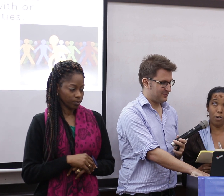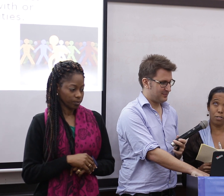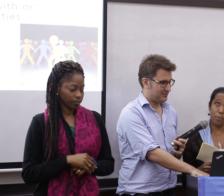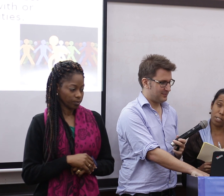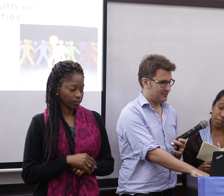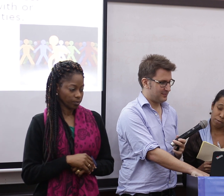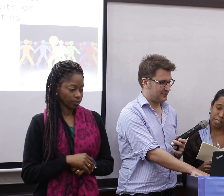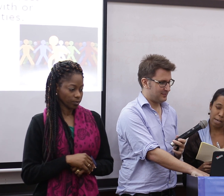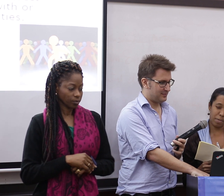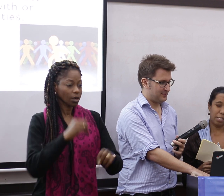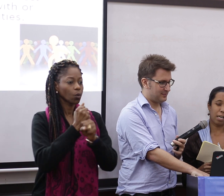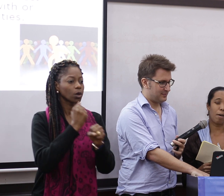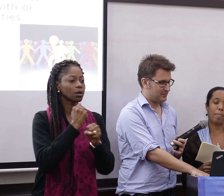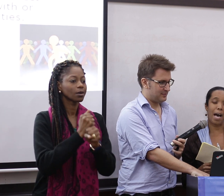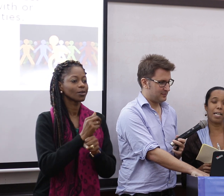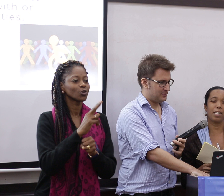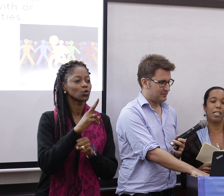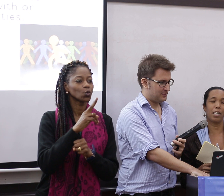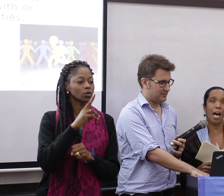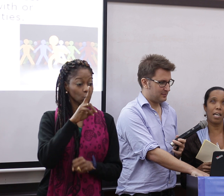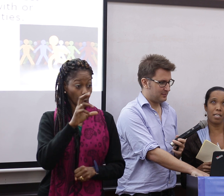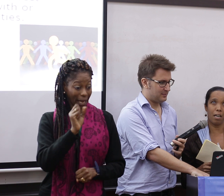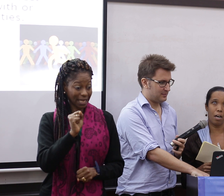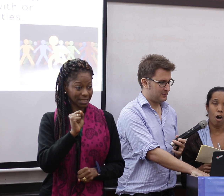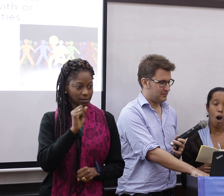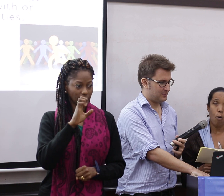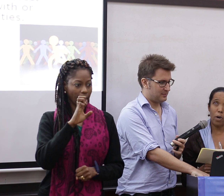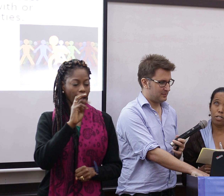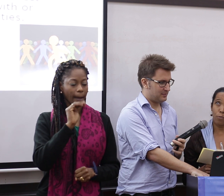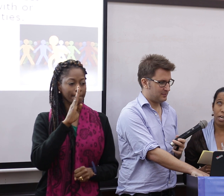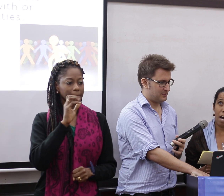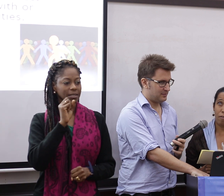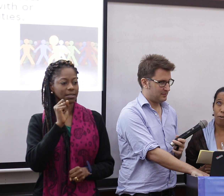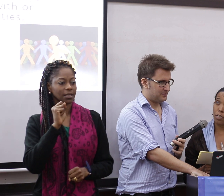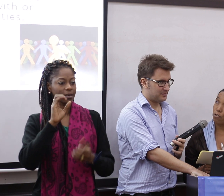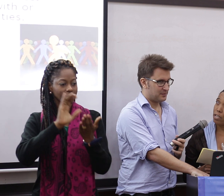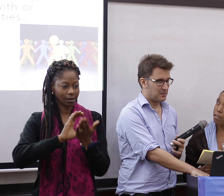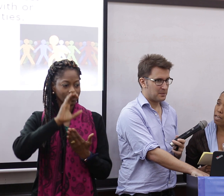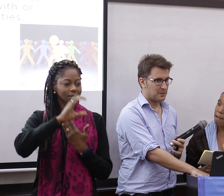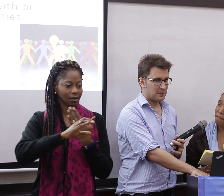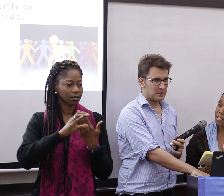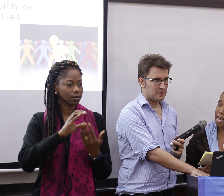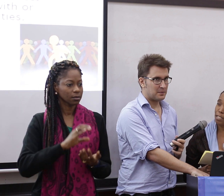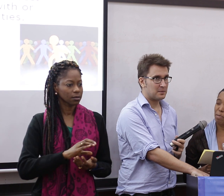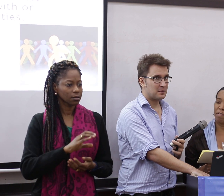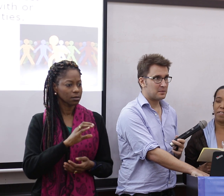also worked with the U.S. Embassy and compiled a calendar, which would have also, and for emphasized People First